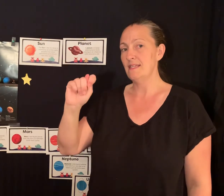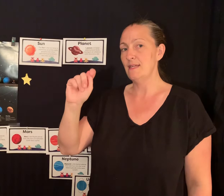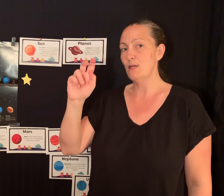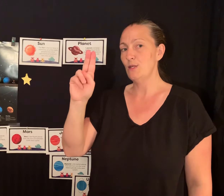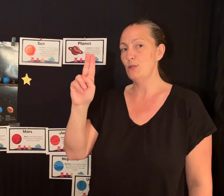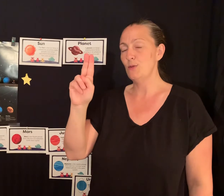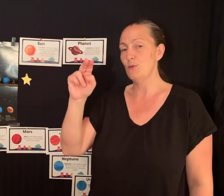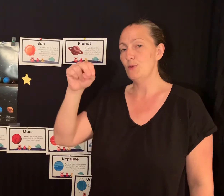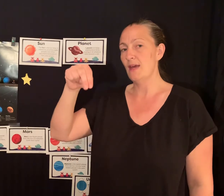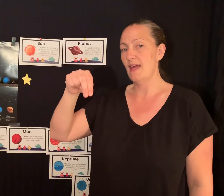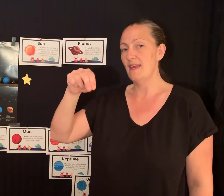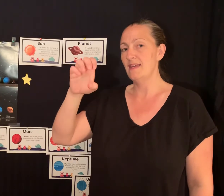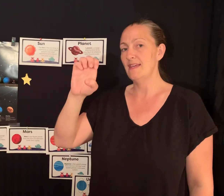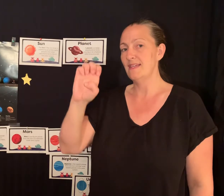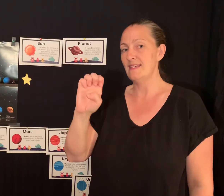-U-N-E.